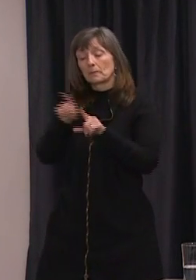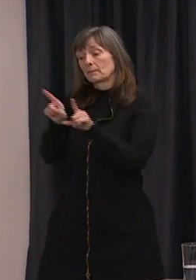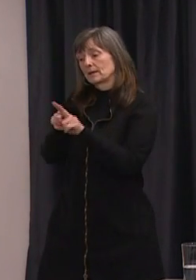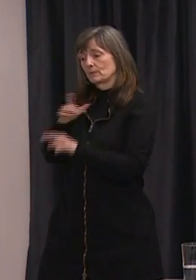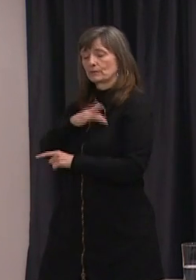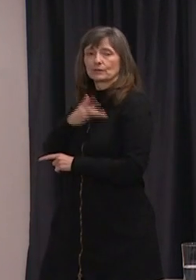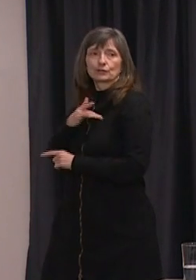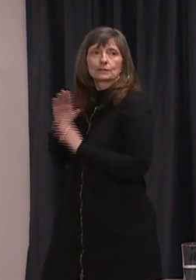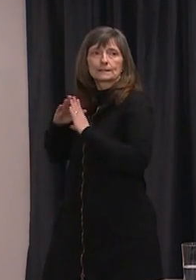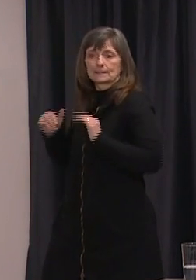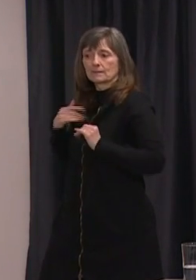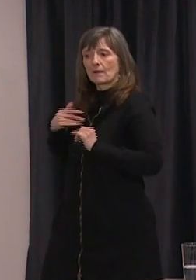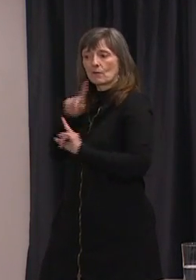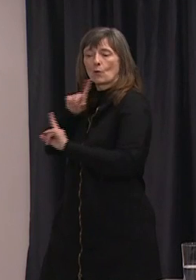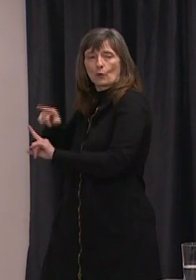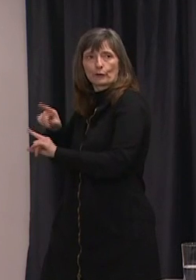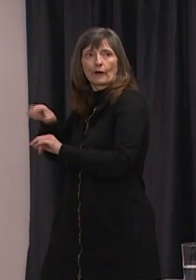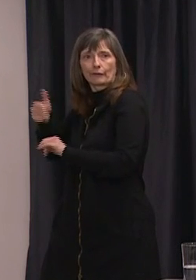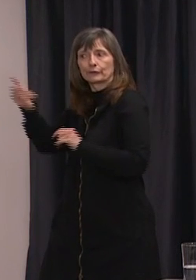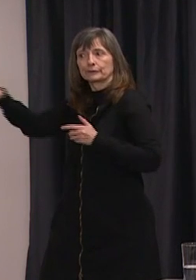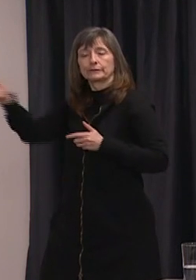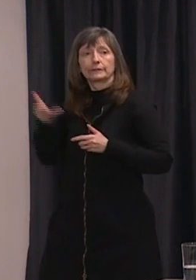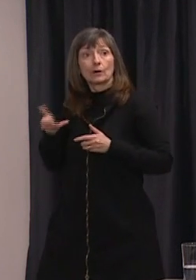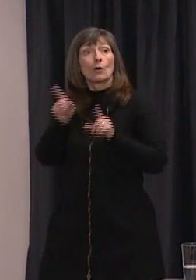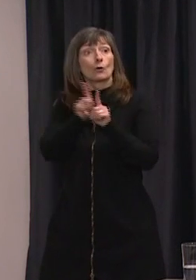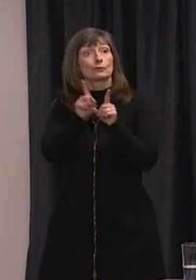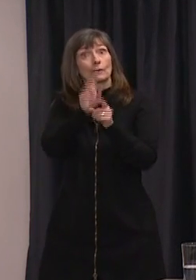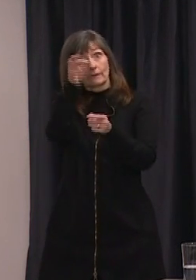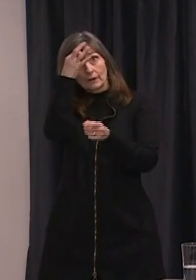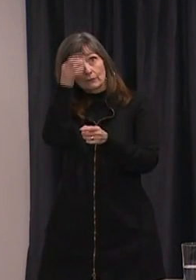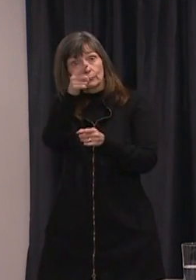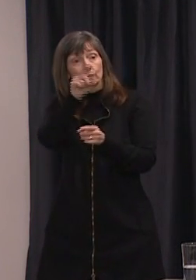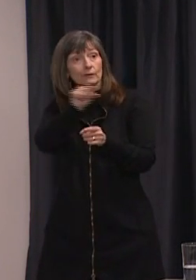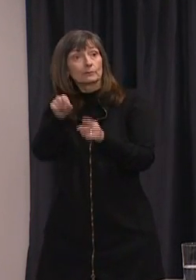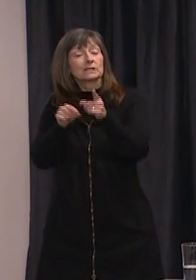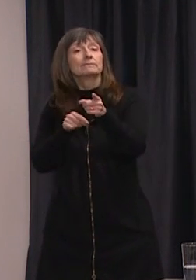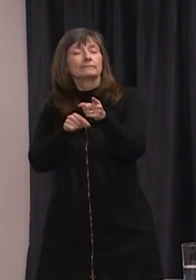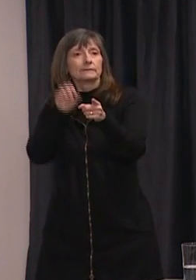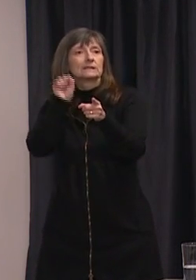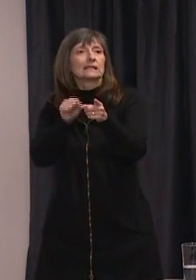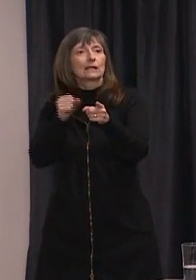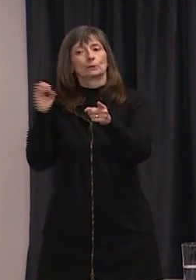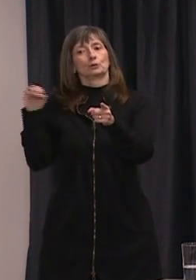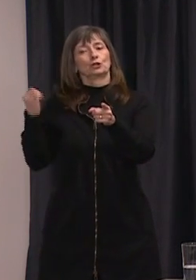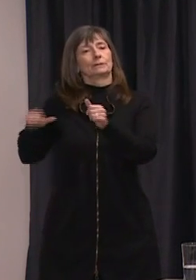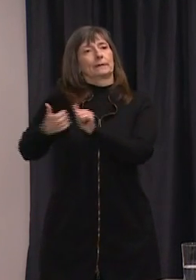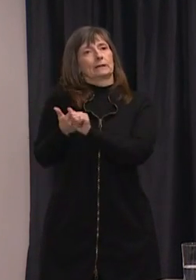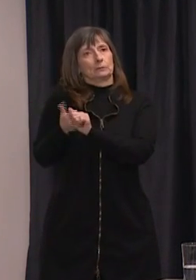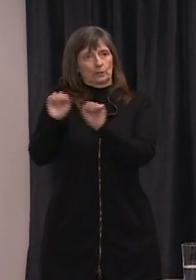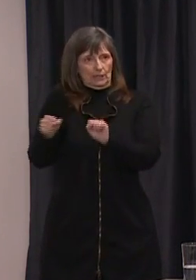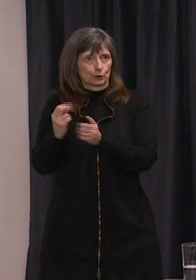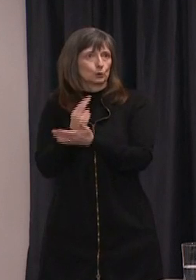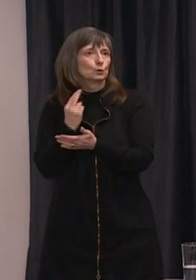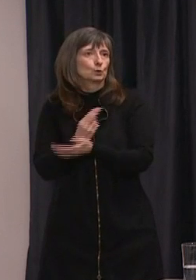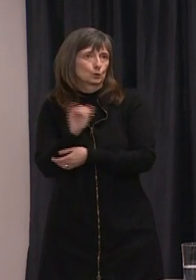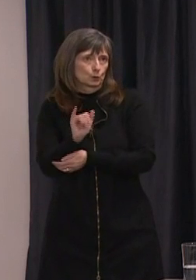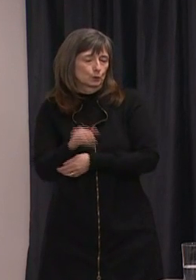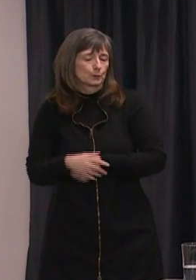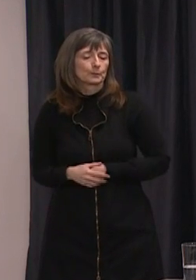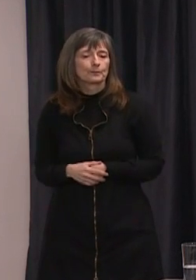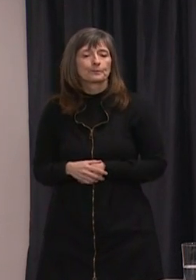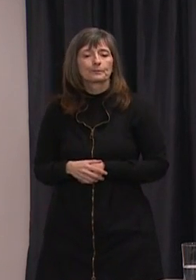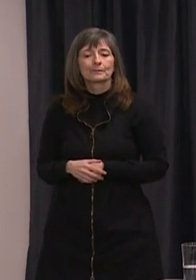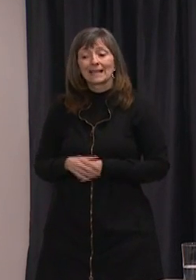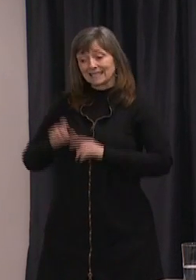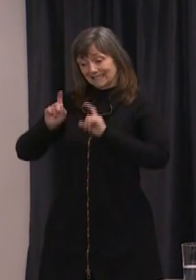system and we have also arranged with the federal government to access our emergency stockpile. As far as the test kits are